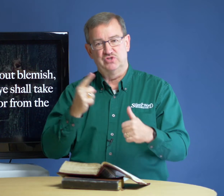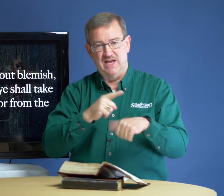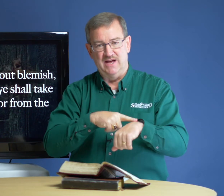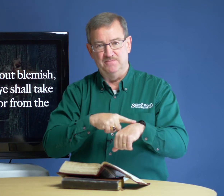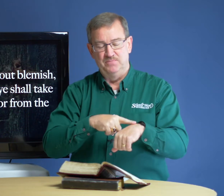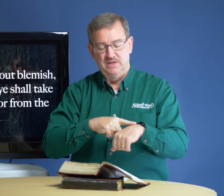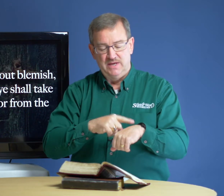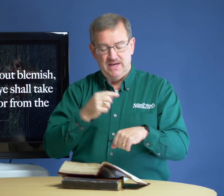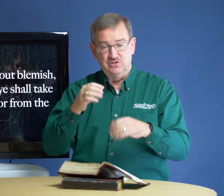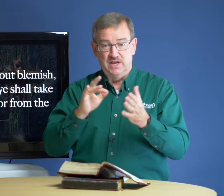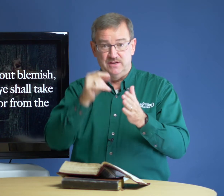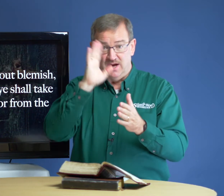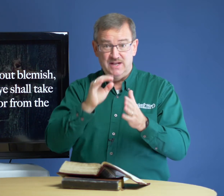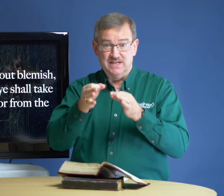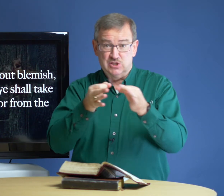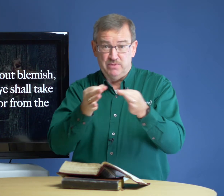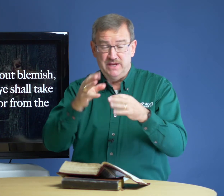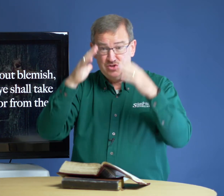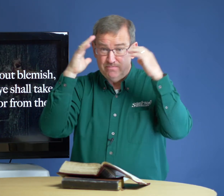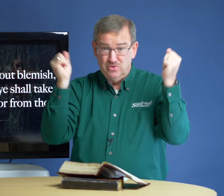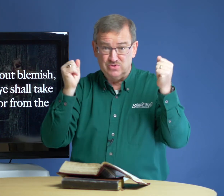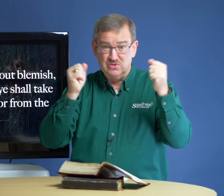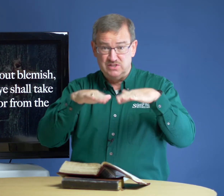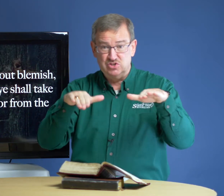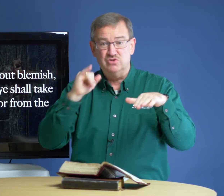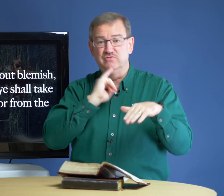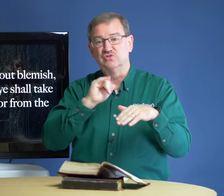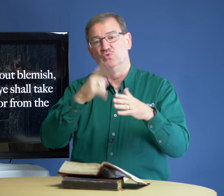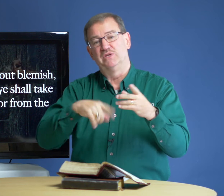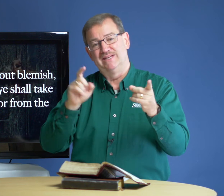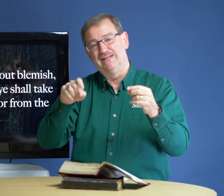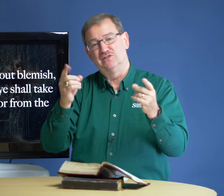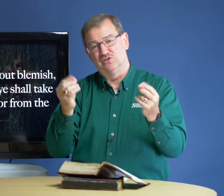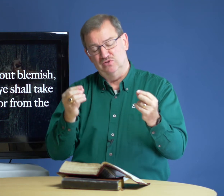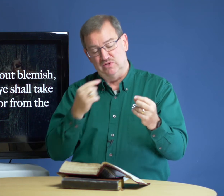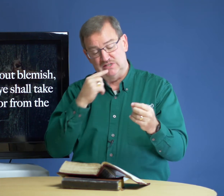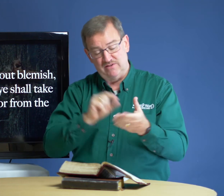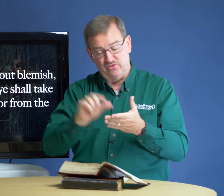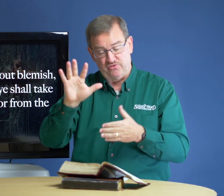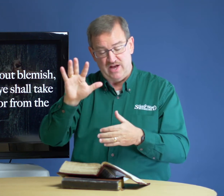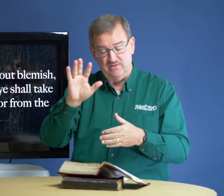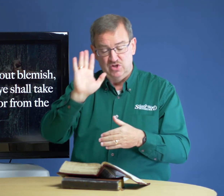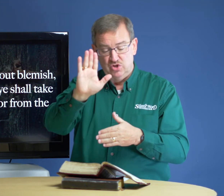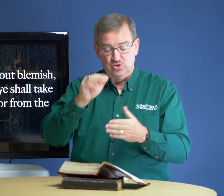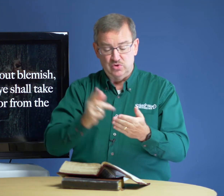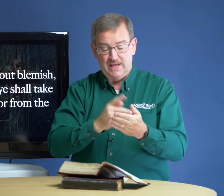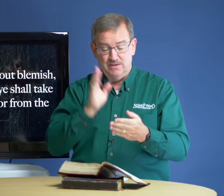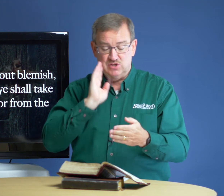time. And, and God explained to Moses and the children of Israel, what they needed to do. He said in verse five, your lamb shall